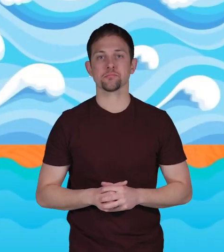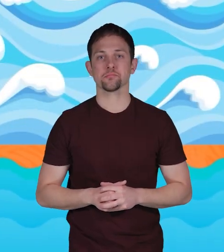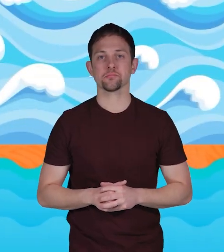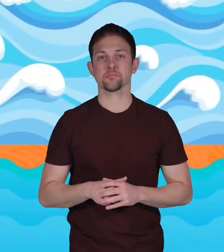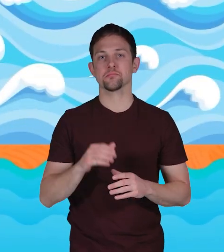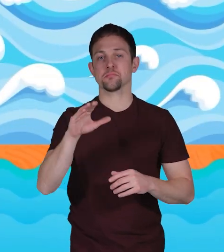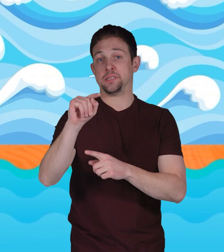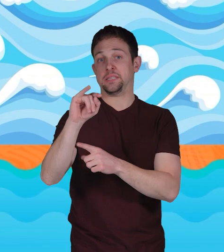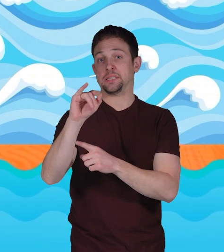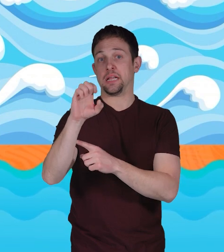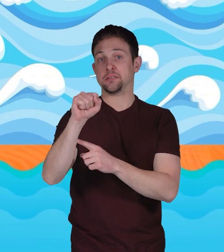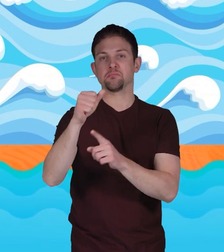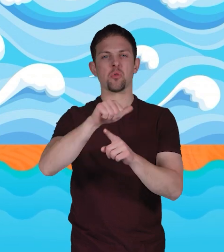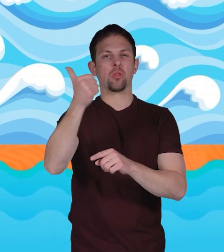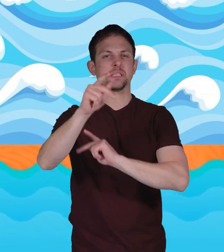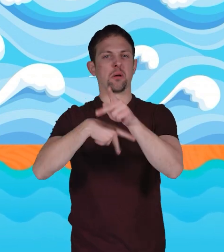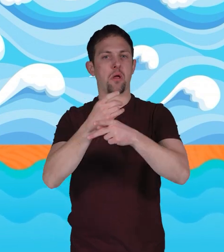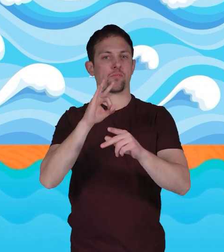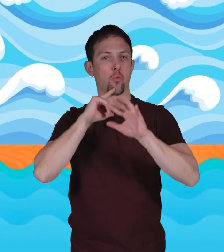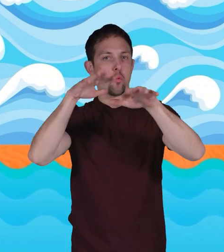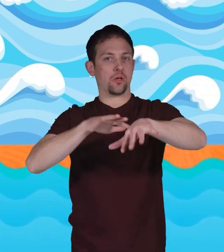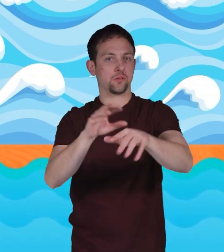Tides are another type of ocean wave.